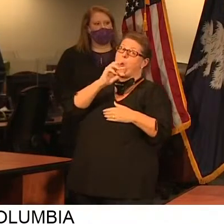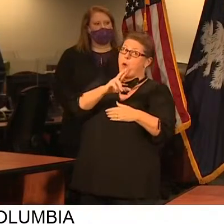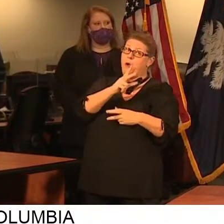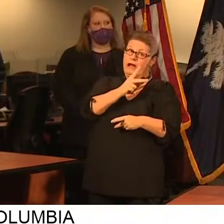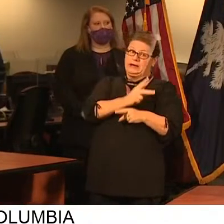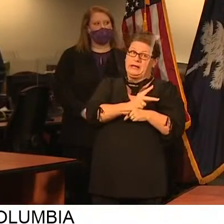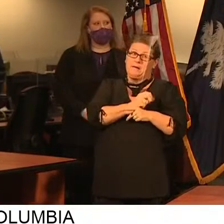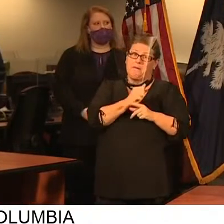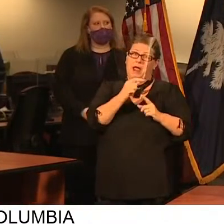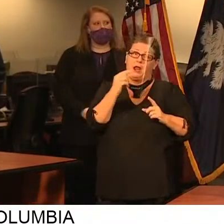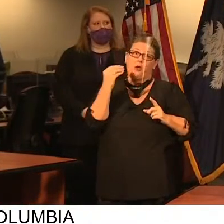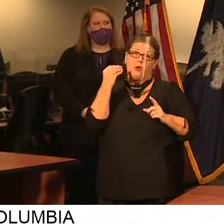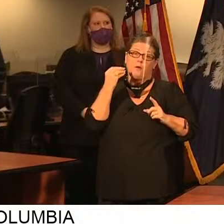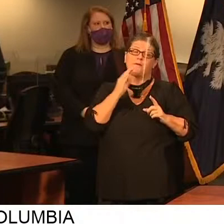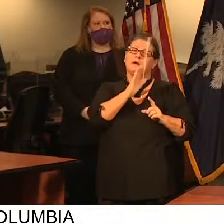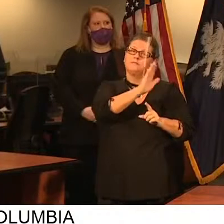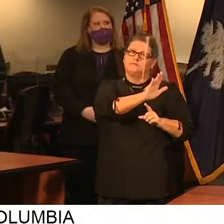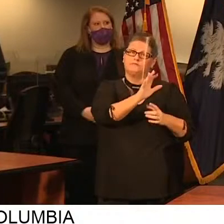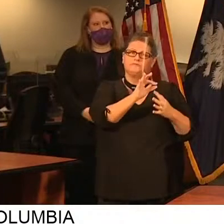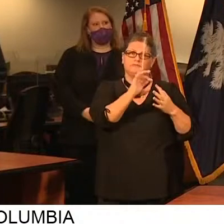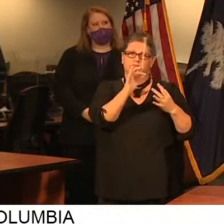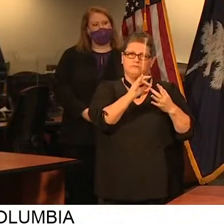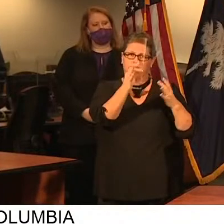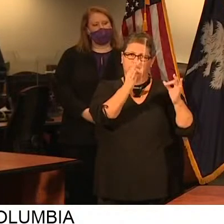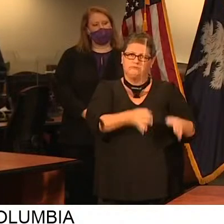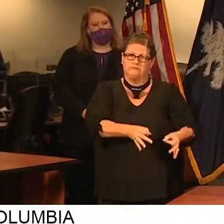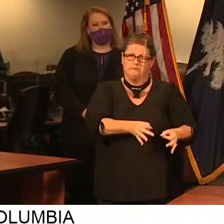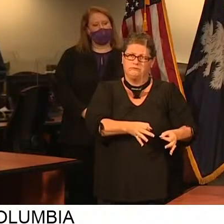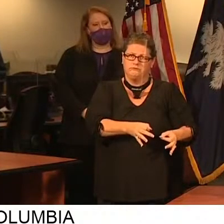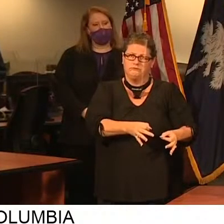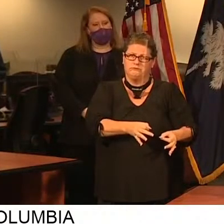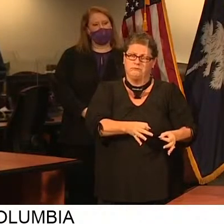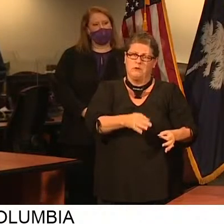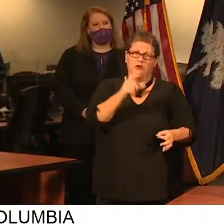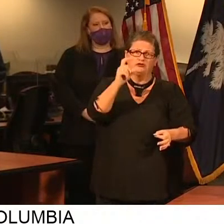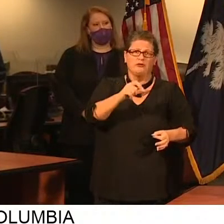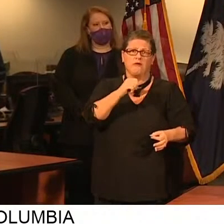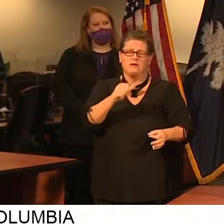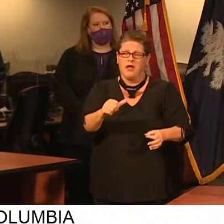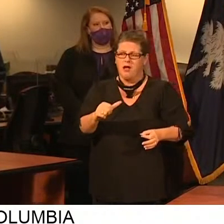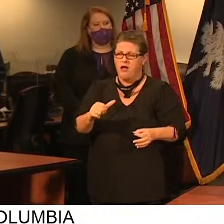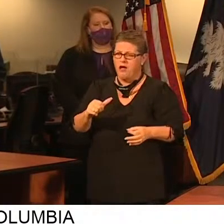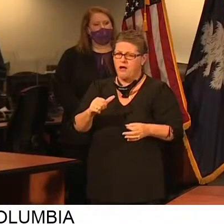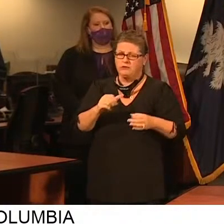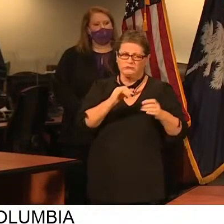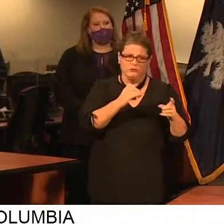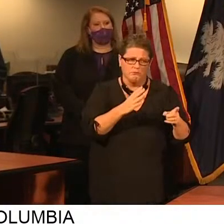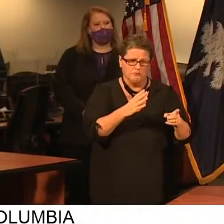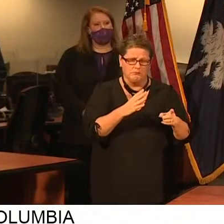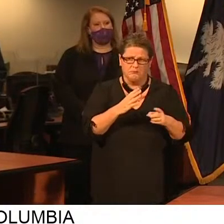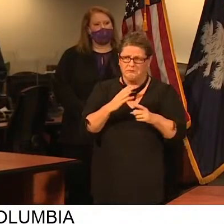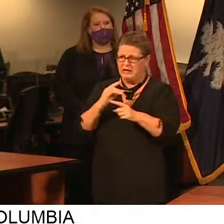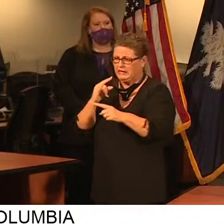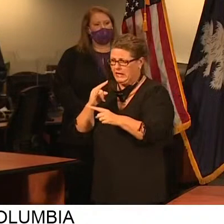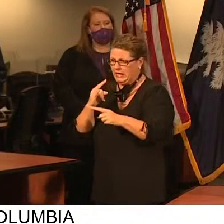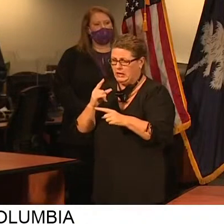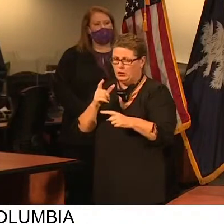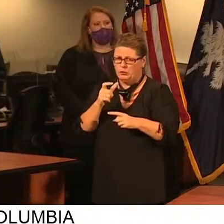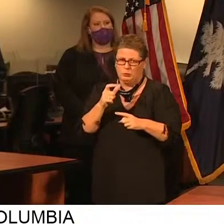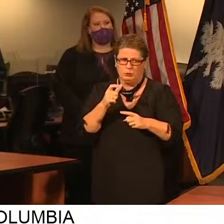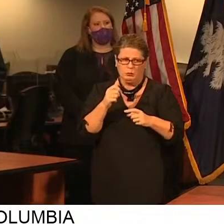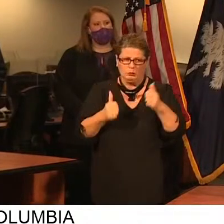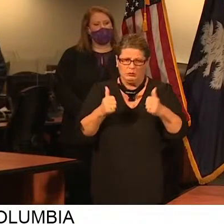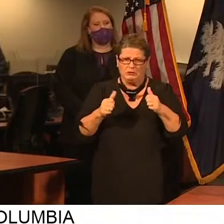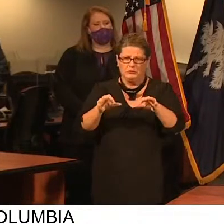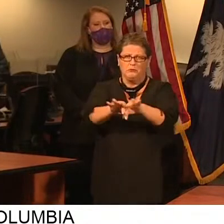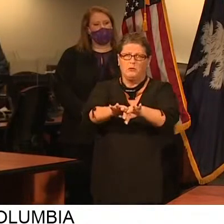they should have their choice. They shouldn't have to choose between their child or their job. Nineteen